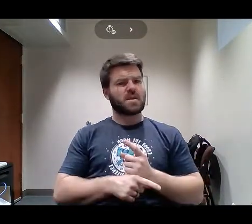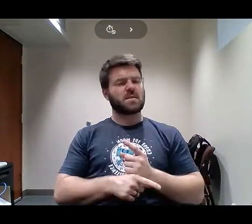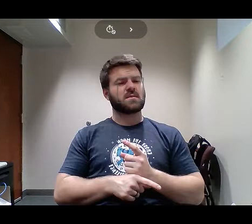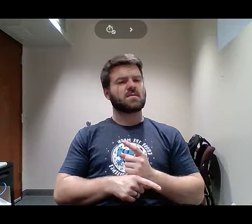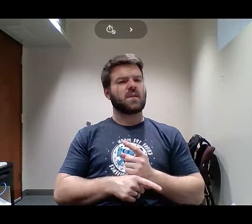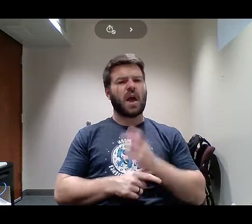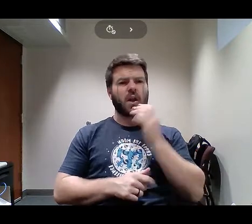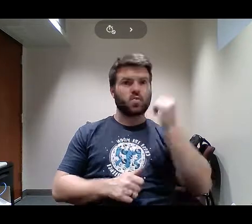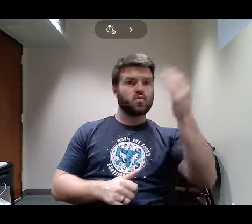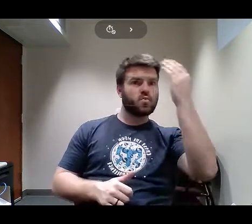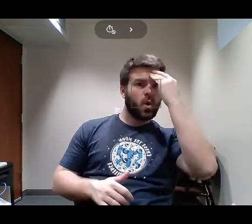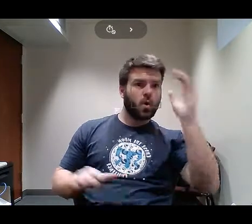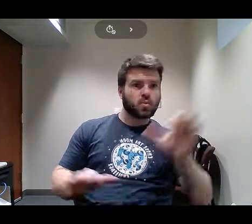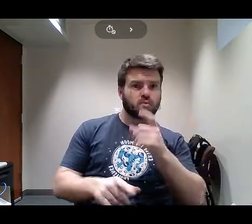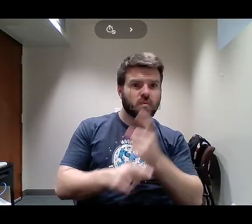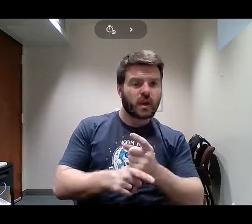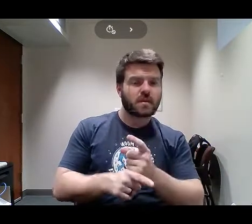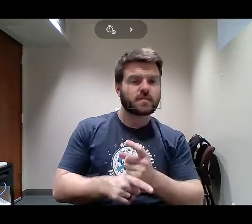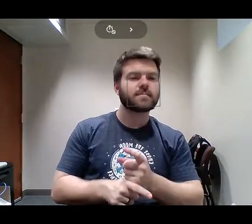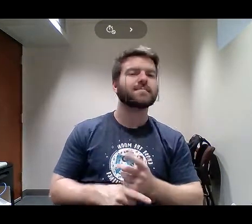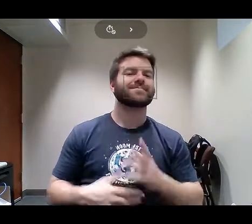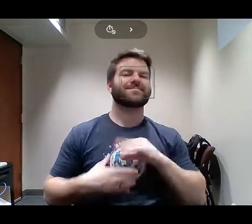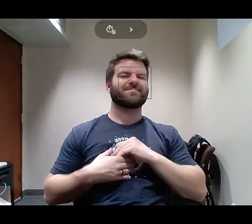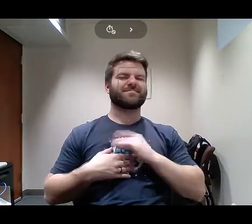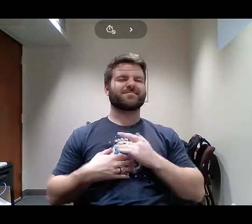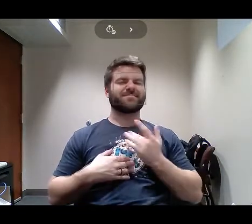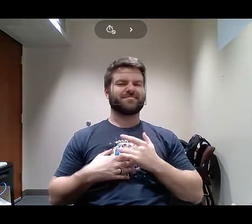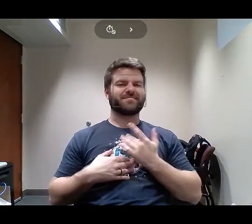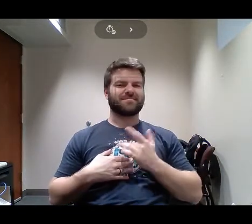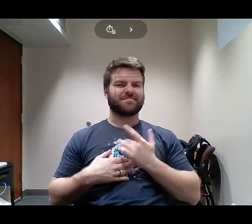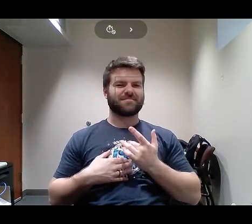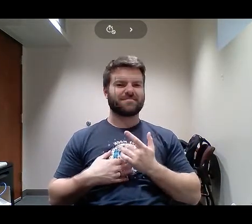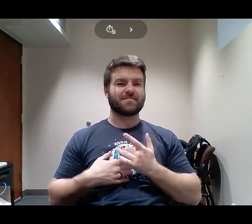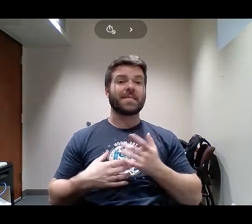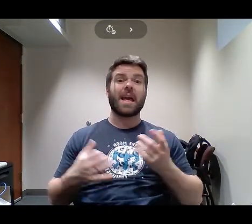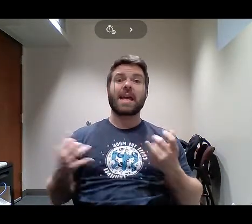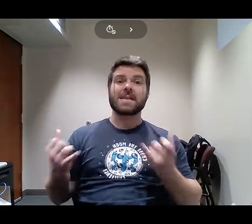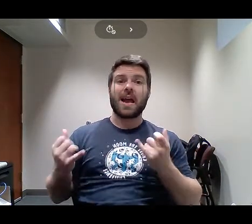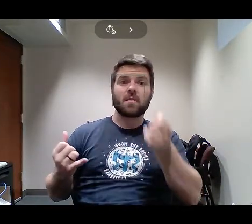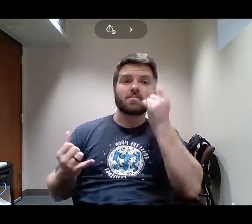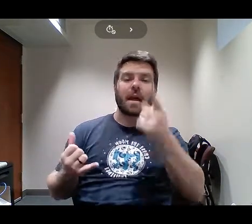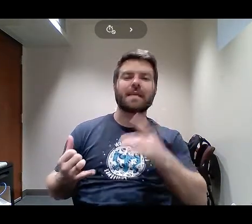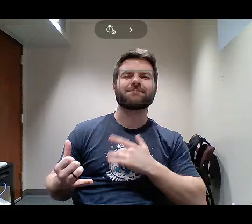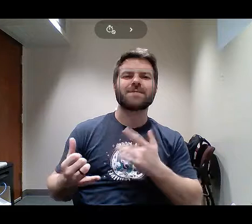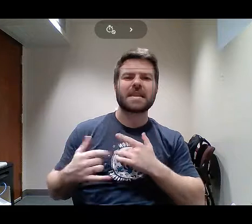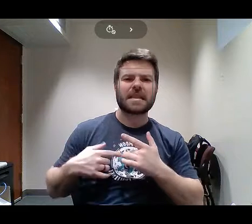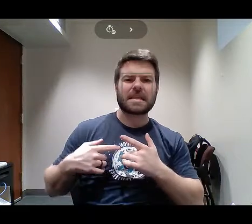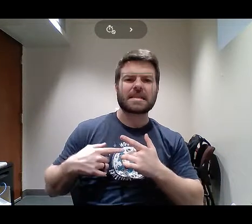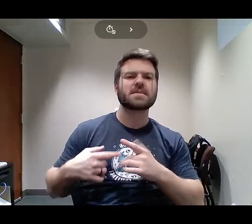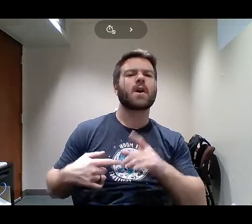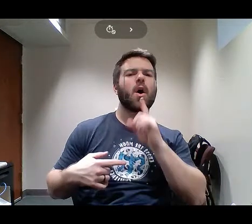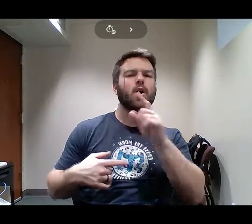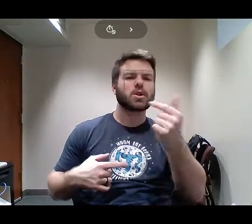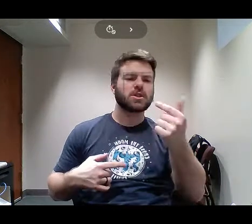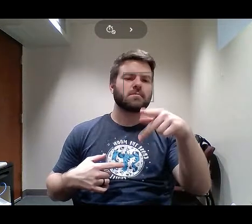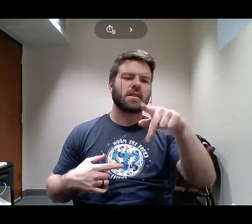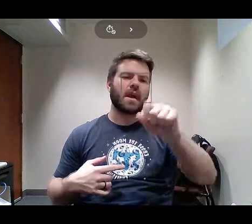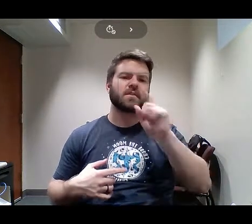What I know now is that feelings are really your GPS system for life. When you're supposed to do something